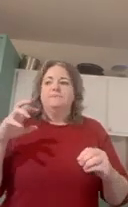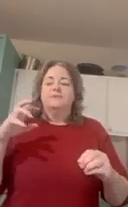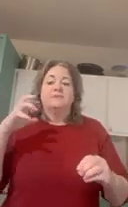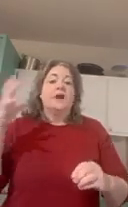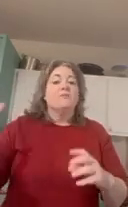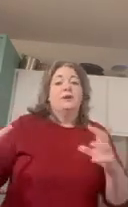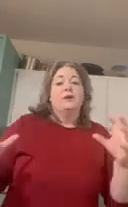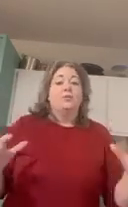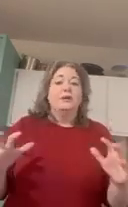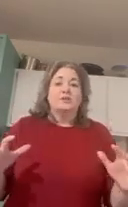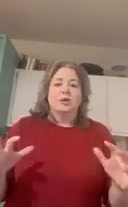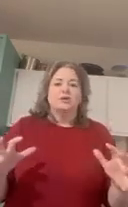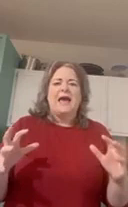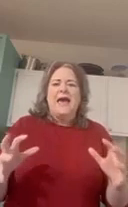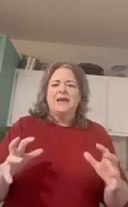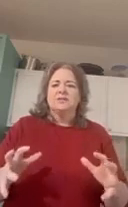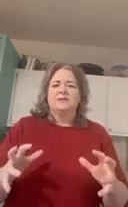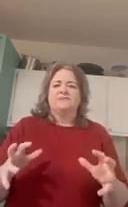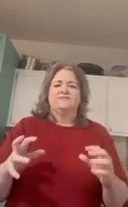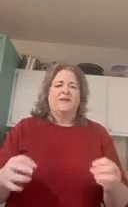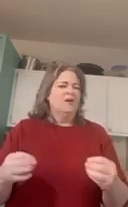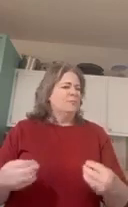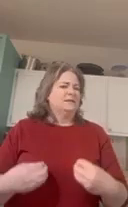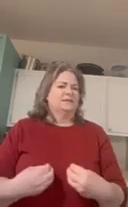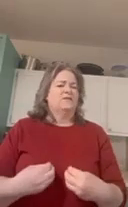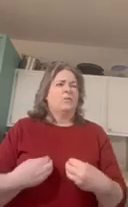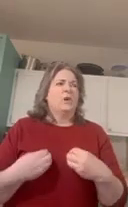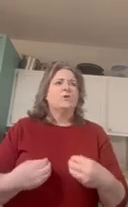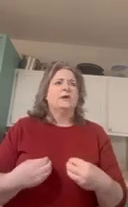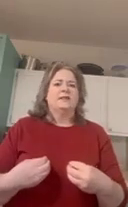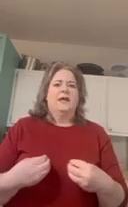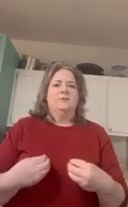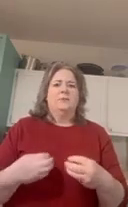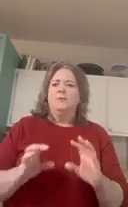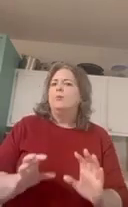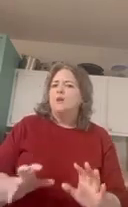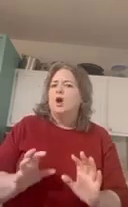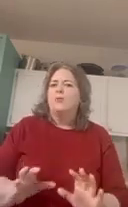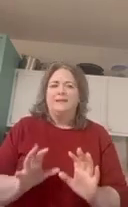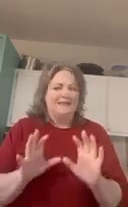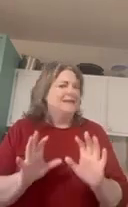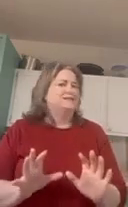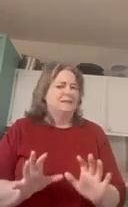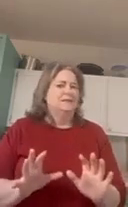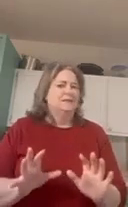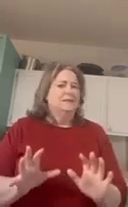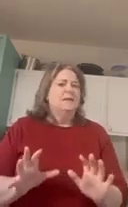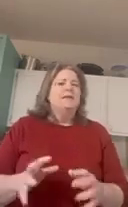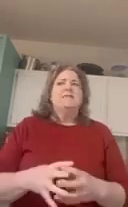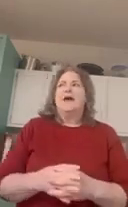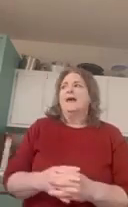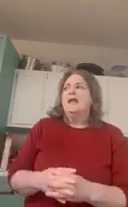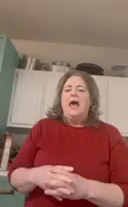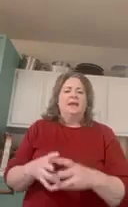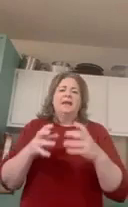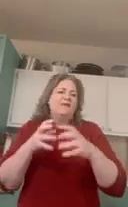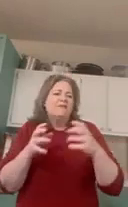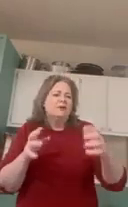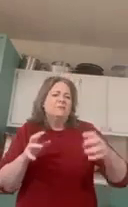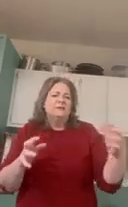discovering and research i actually found myself worried that people would call me lazy that i didn't have every minute